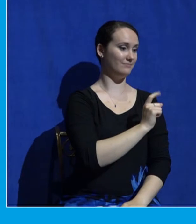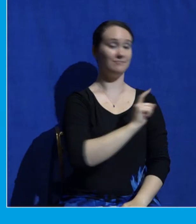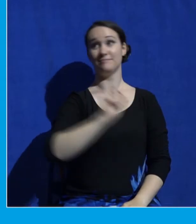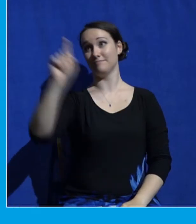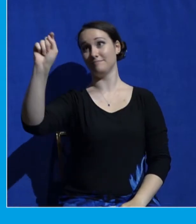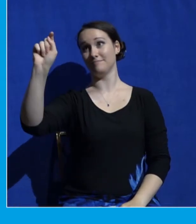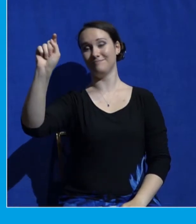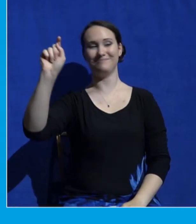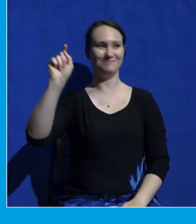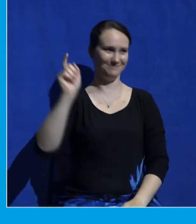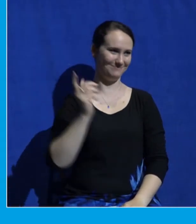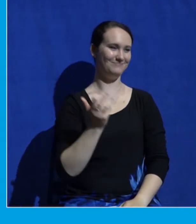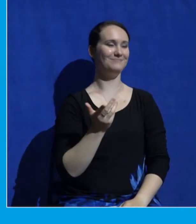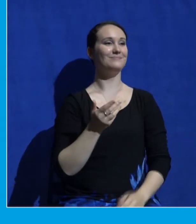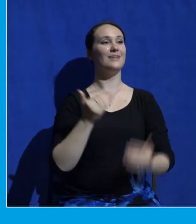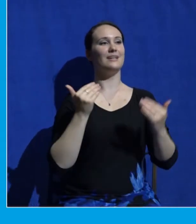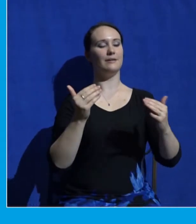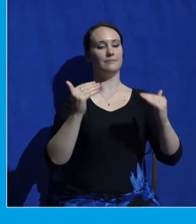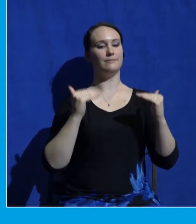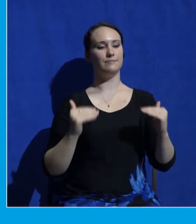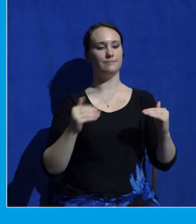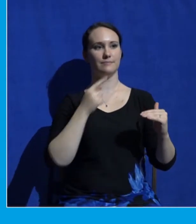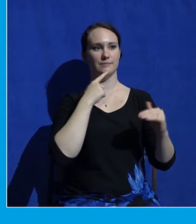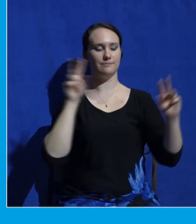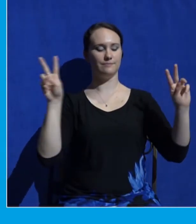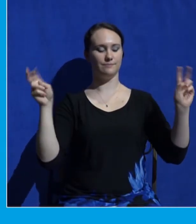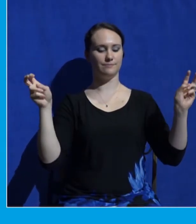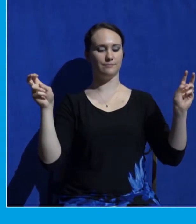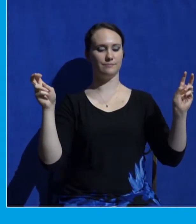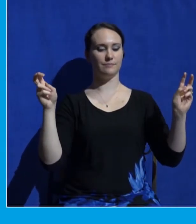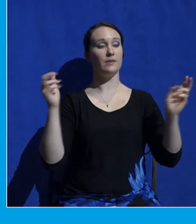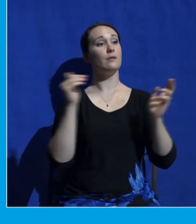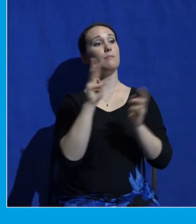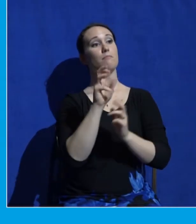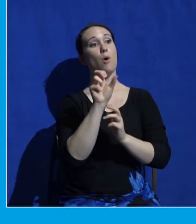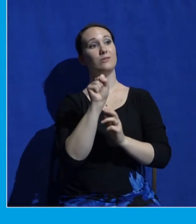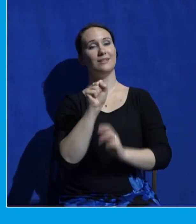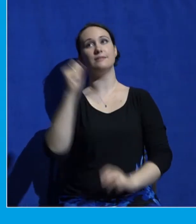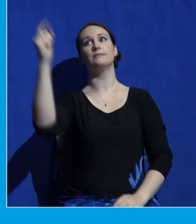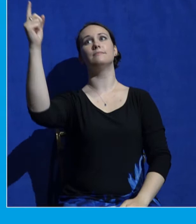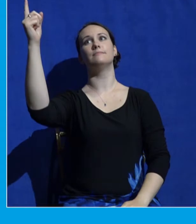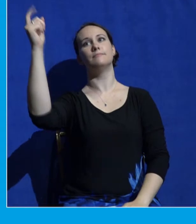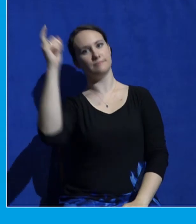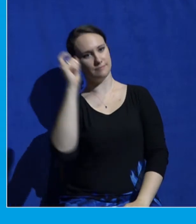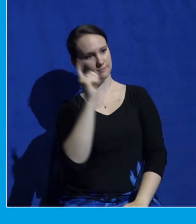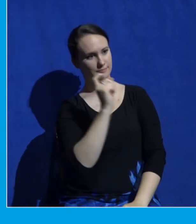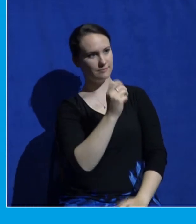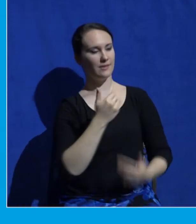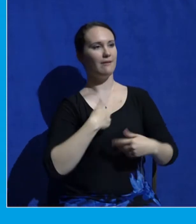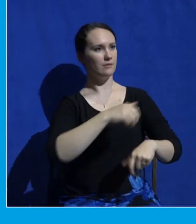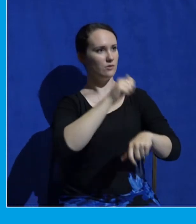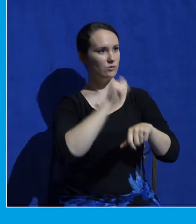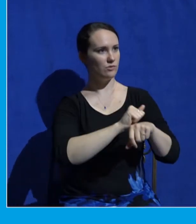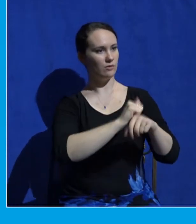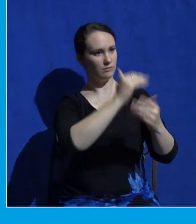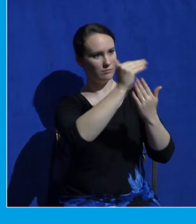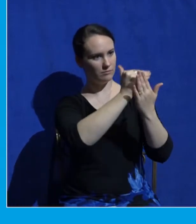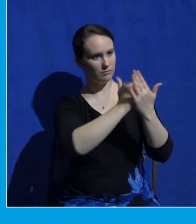Exodus 34, verse 29. When Moses came down from Mount Sinai with the two tablets of the testimony in his hand as he came down from the mountain,